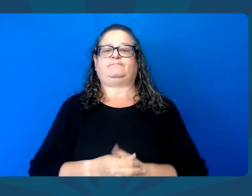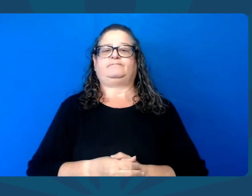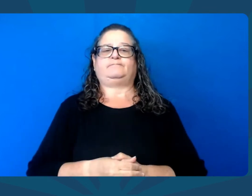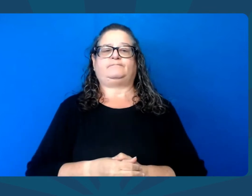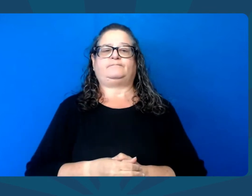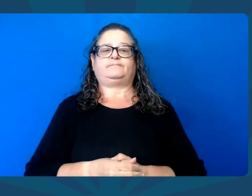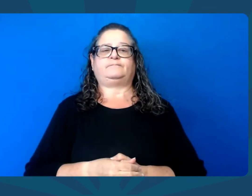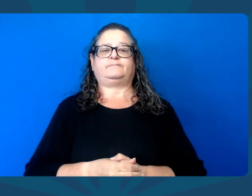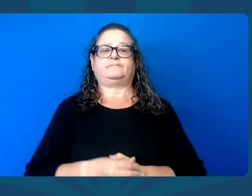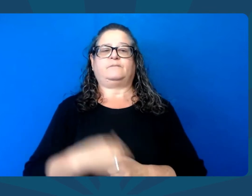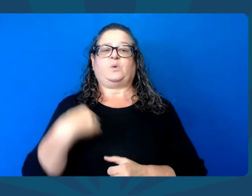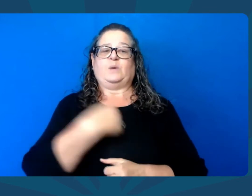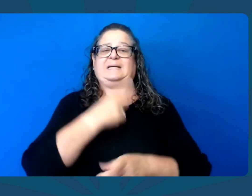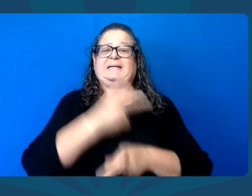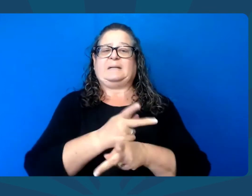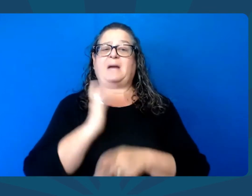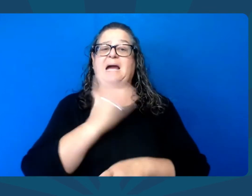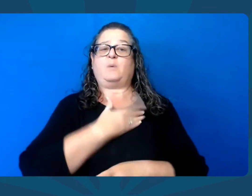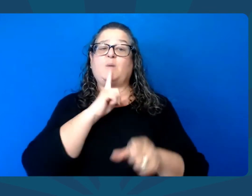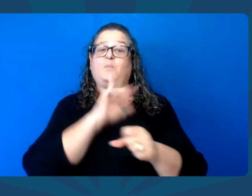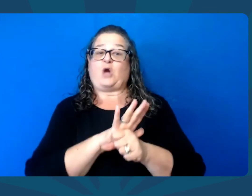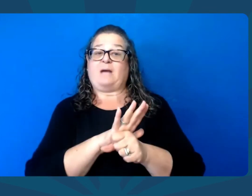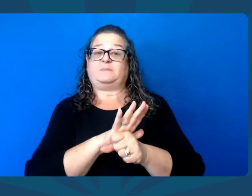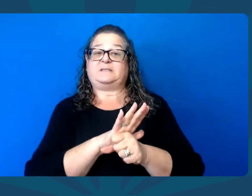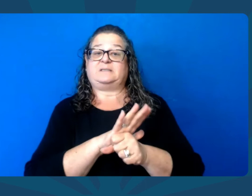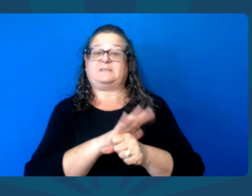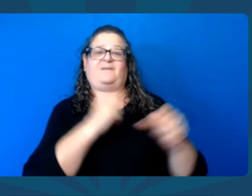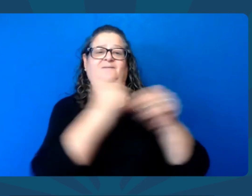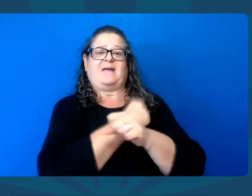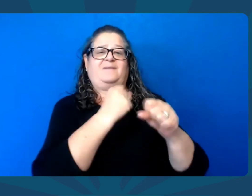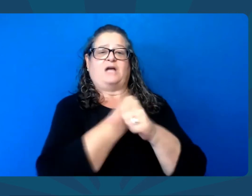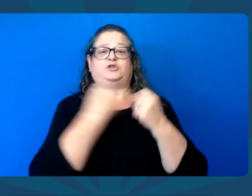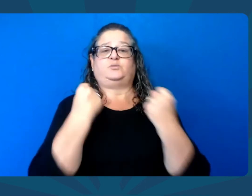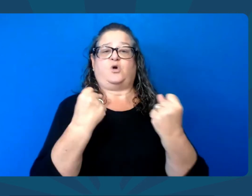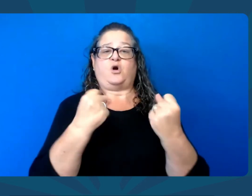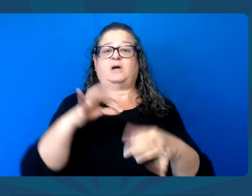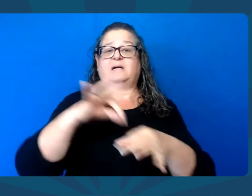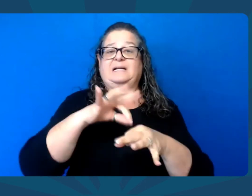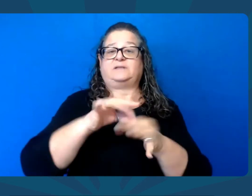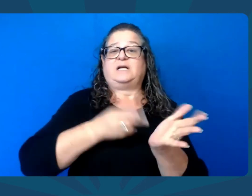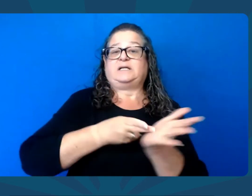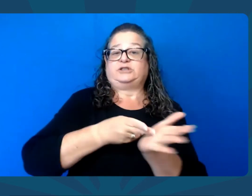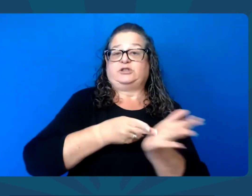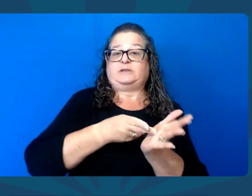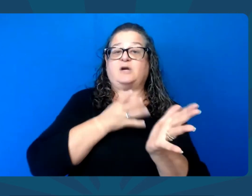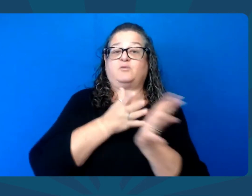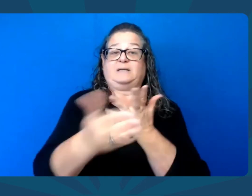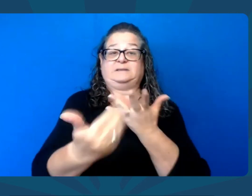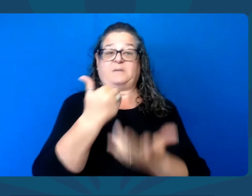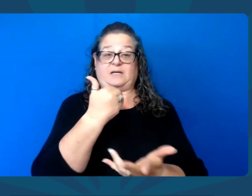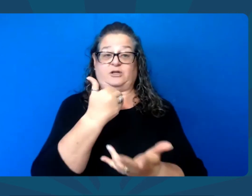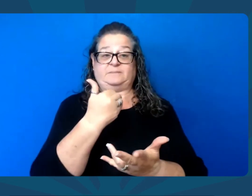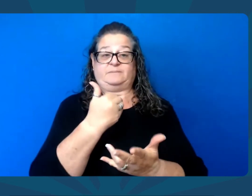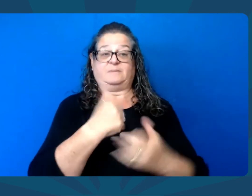You elected us, we went to work, and we kept our promises by fighting